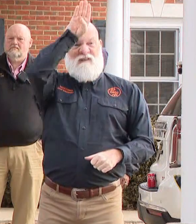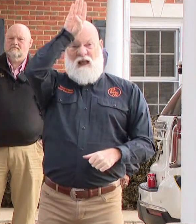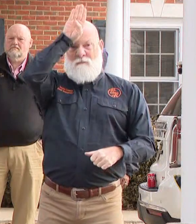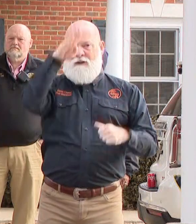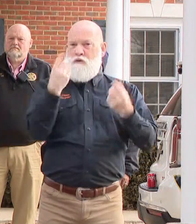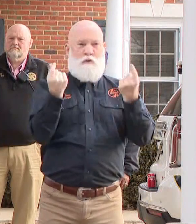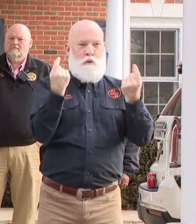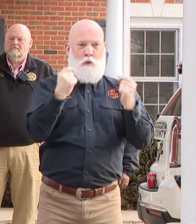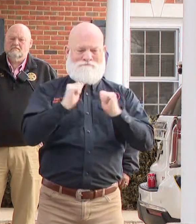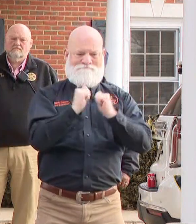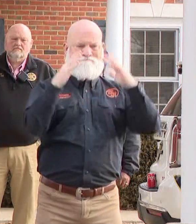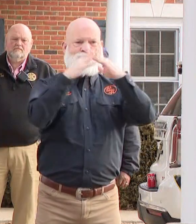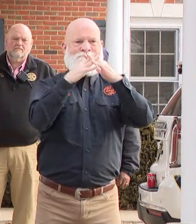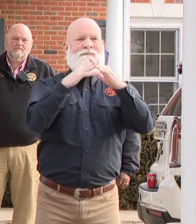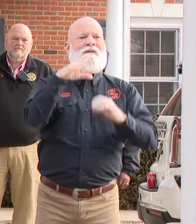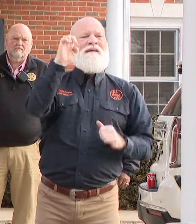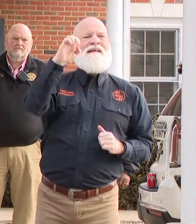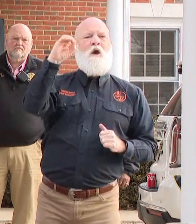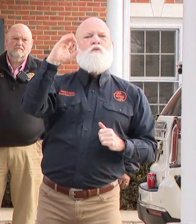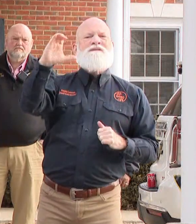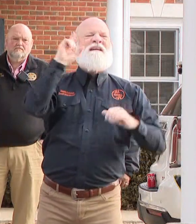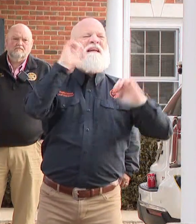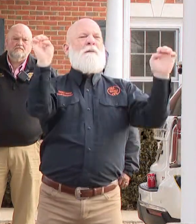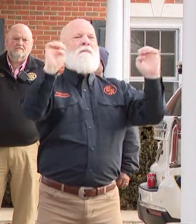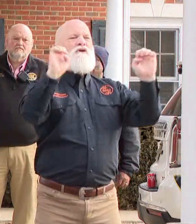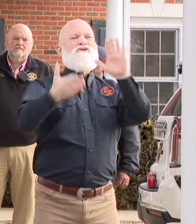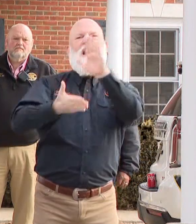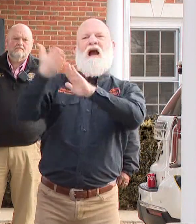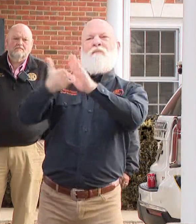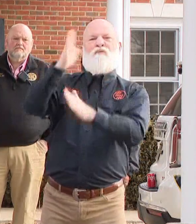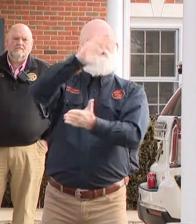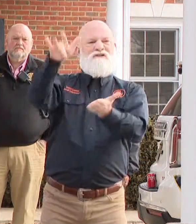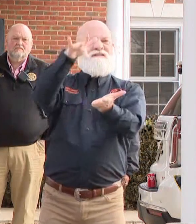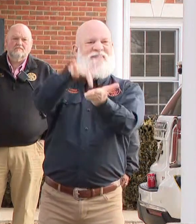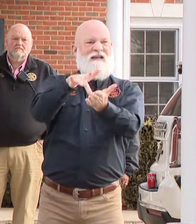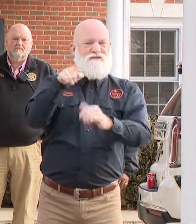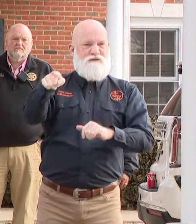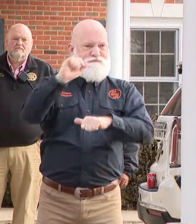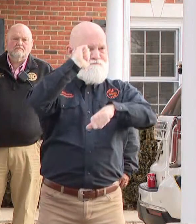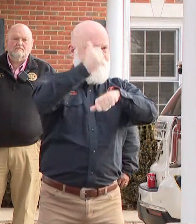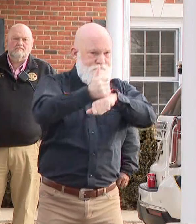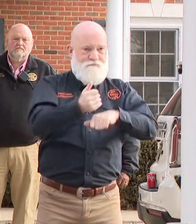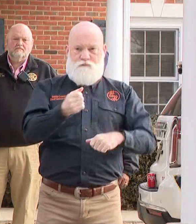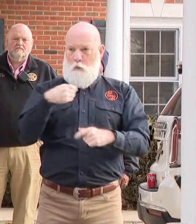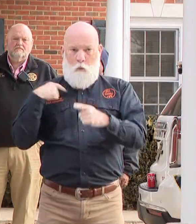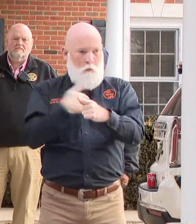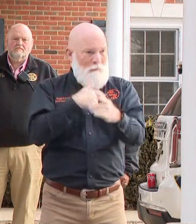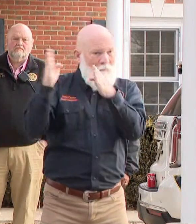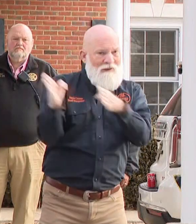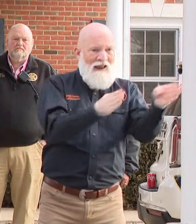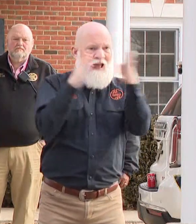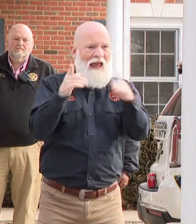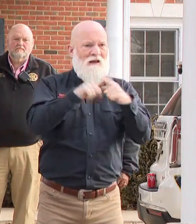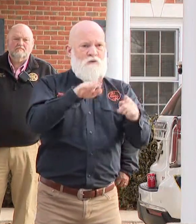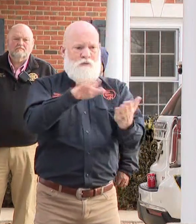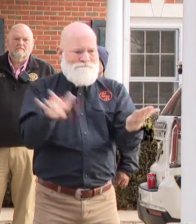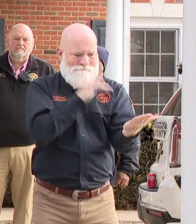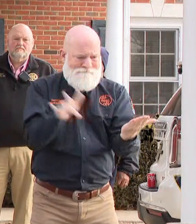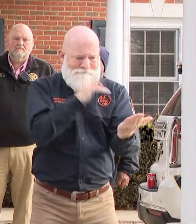Center and began working through the local emergency operations plan within minutes of the event.